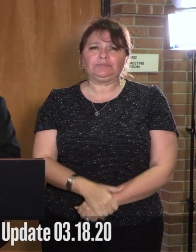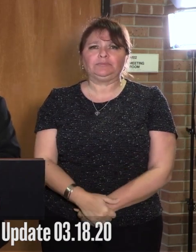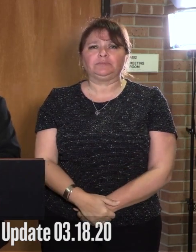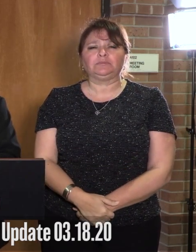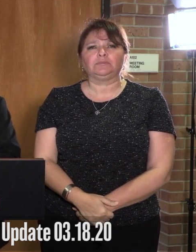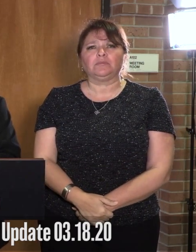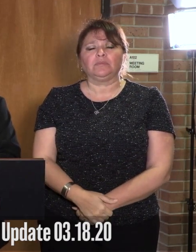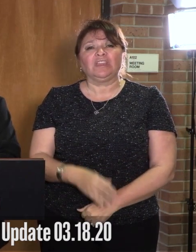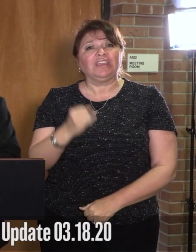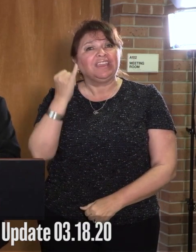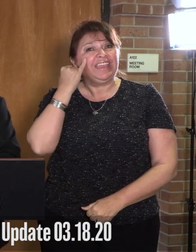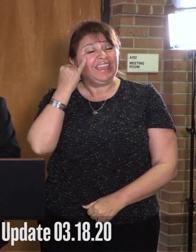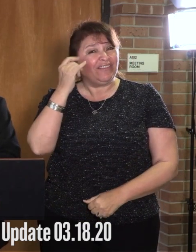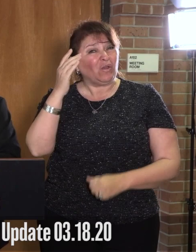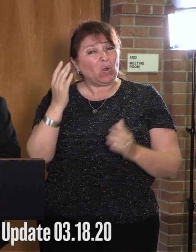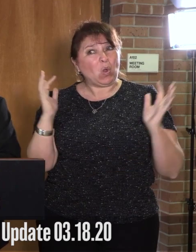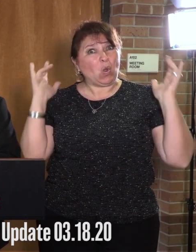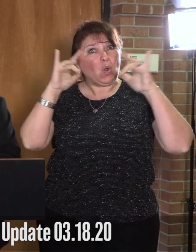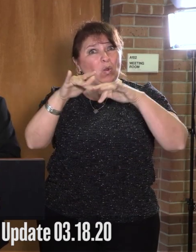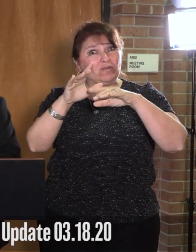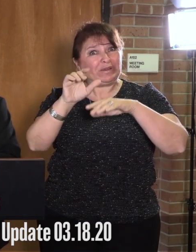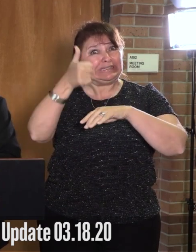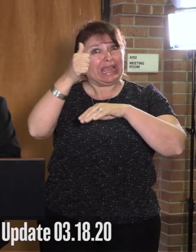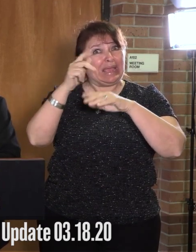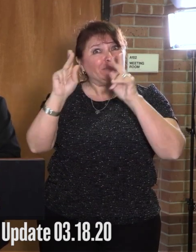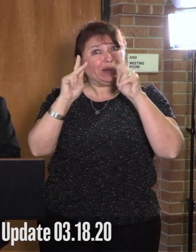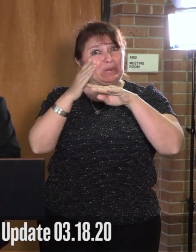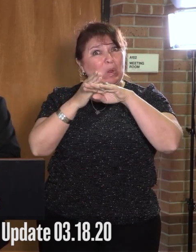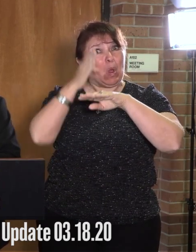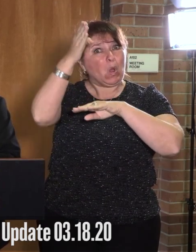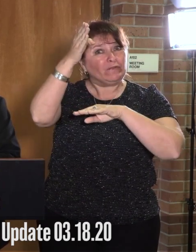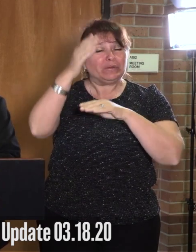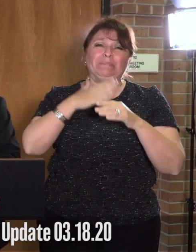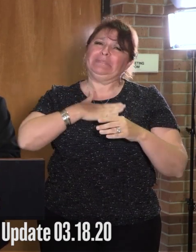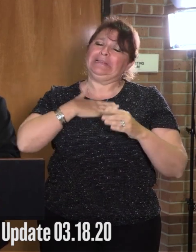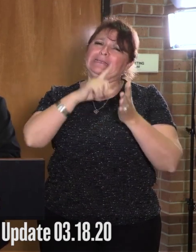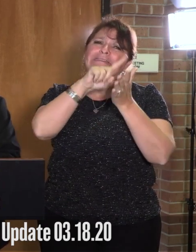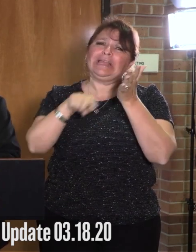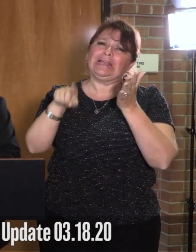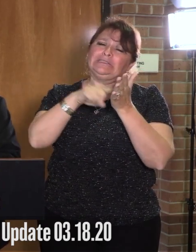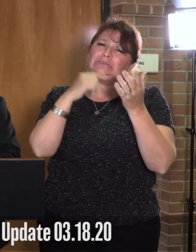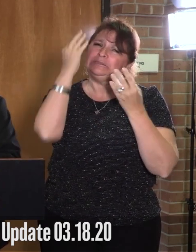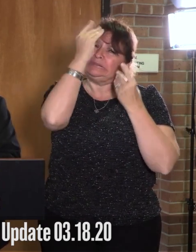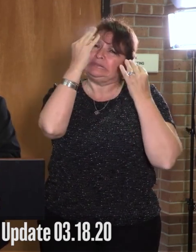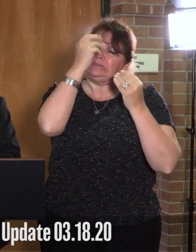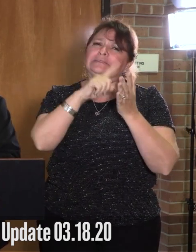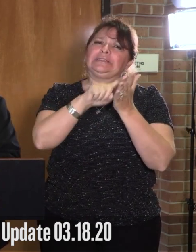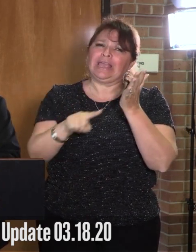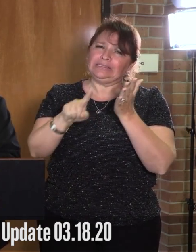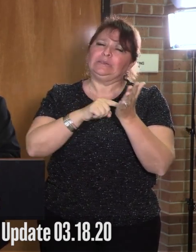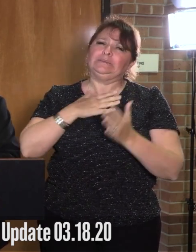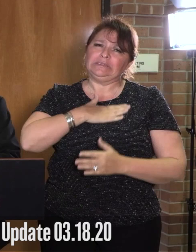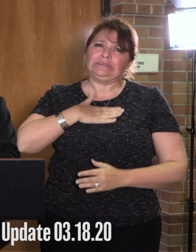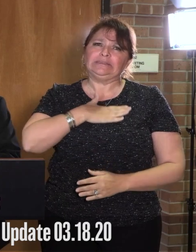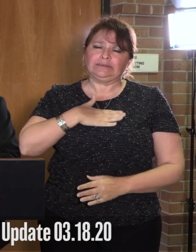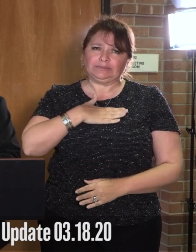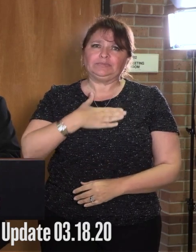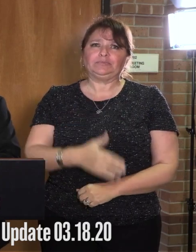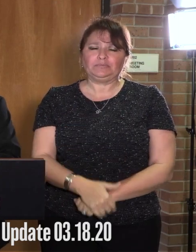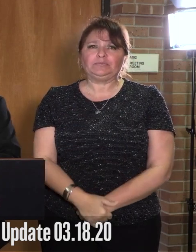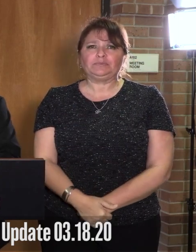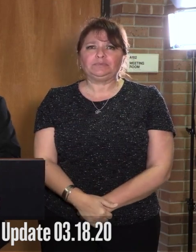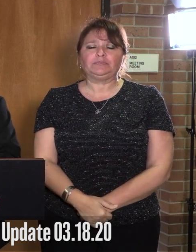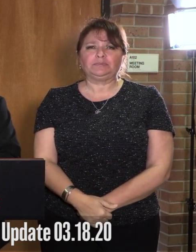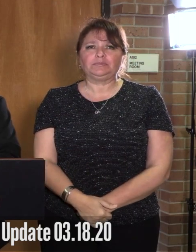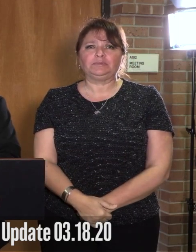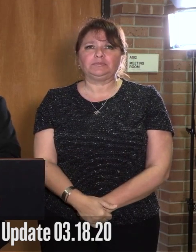If you're considering gathering of more than 10 people, please consider canceling that. If you're considering having meeting with more than 10 people, please consider